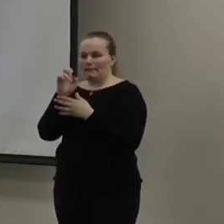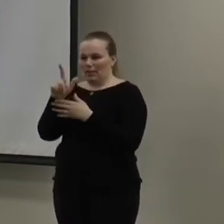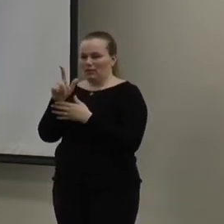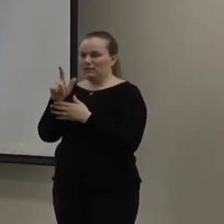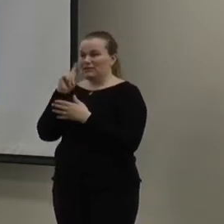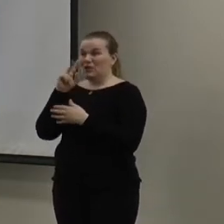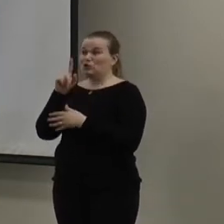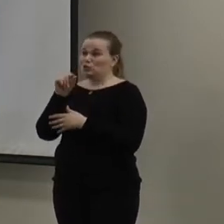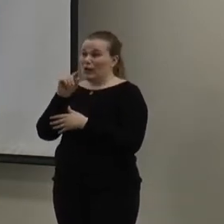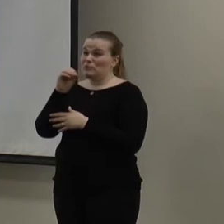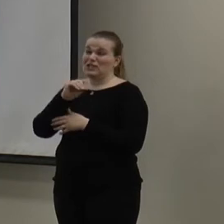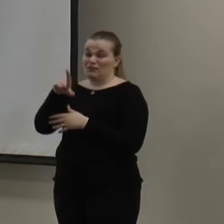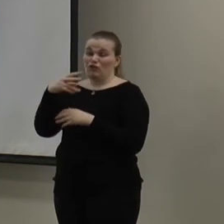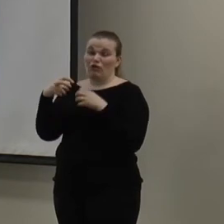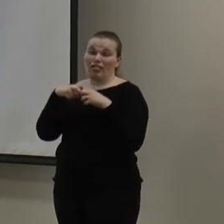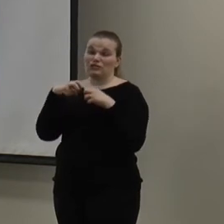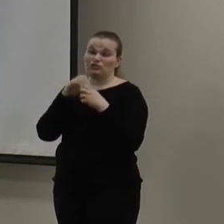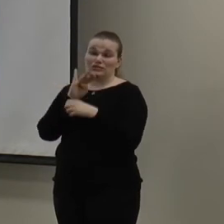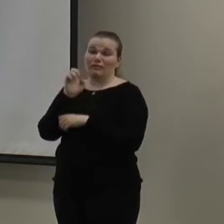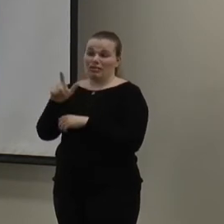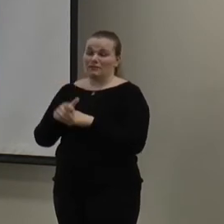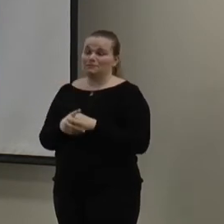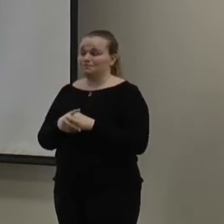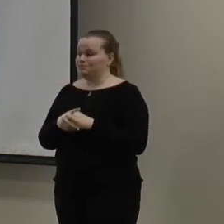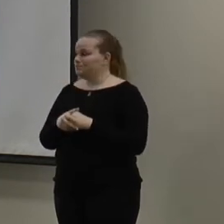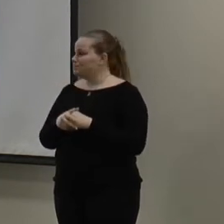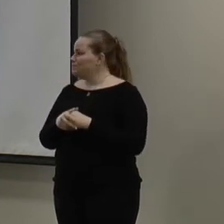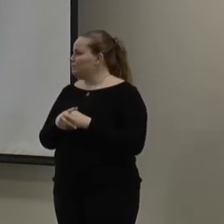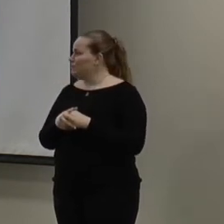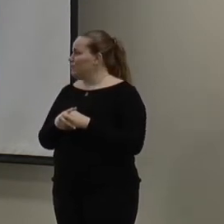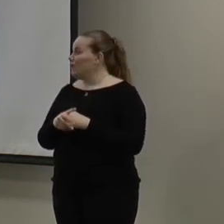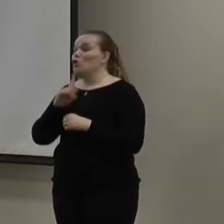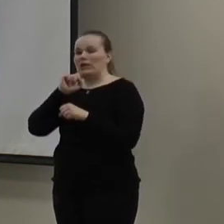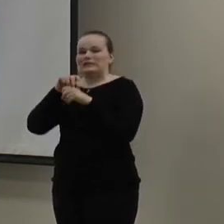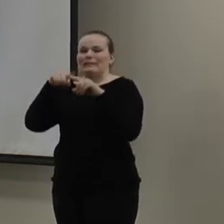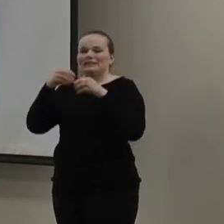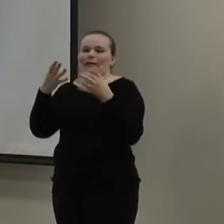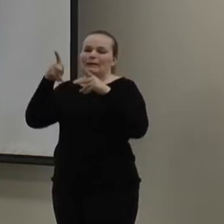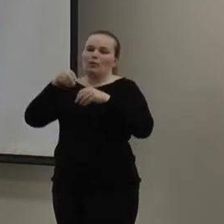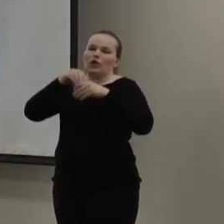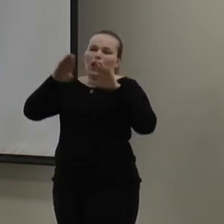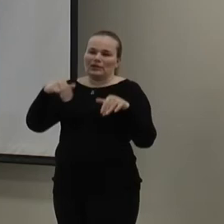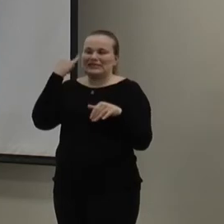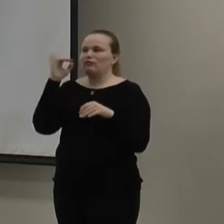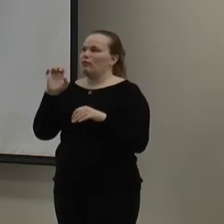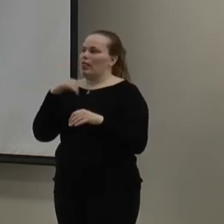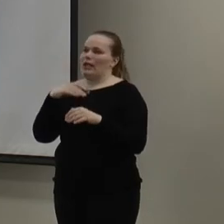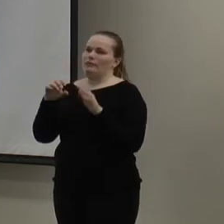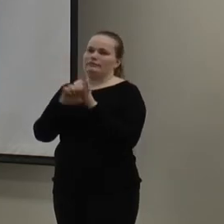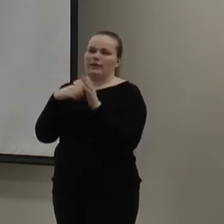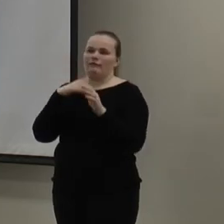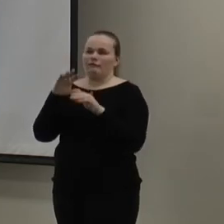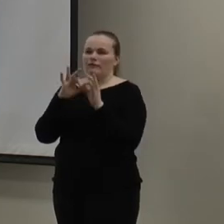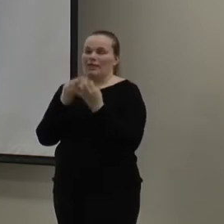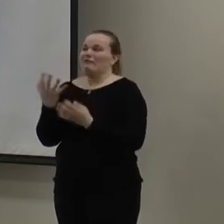almost 20% of your electricity bill. And it really does depend on the number of people in your house. So, if you have, like, a family spot,